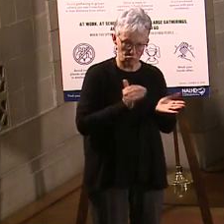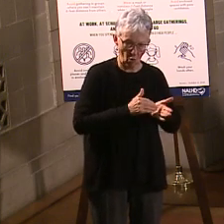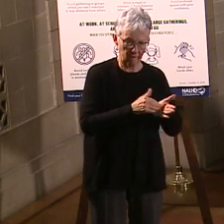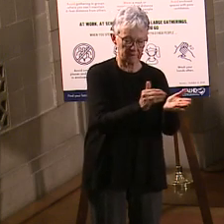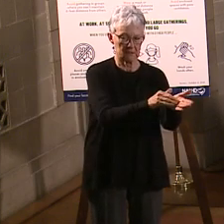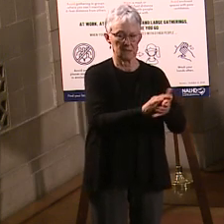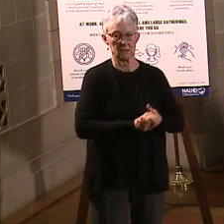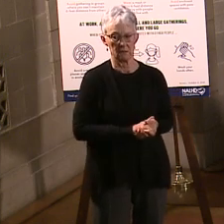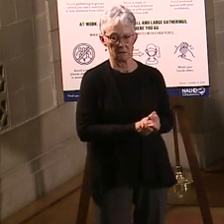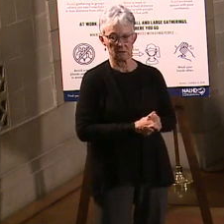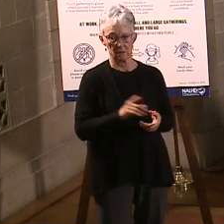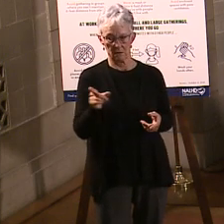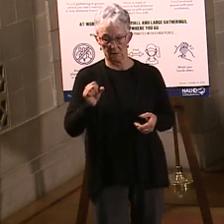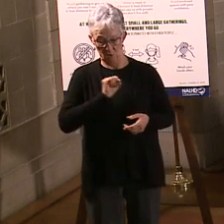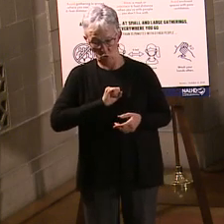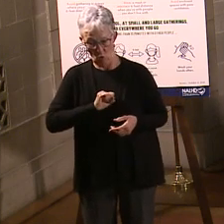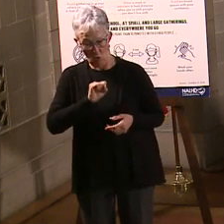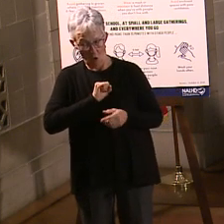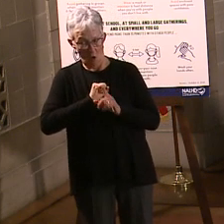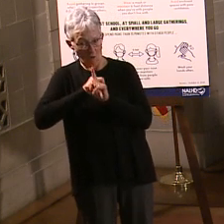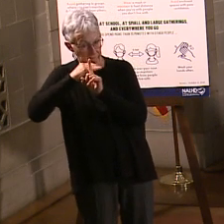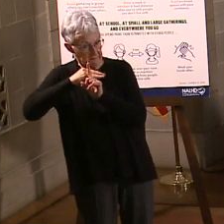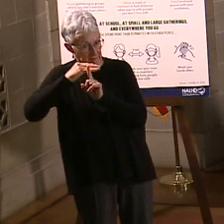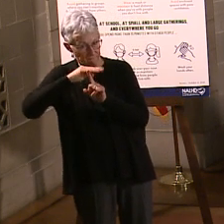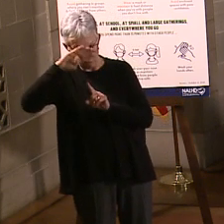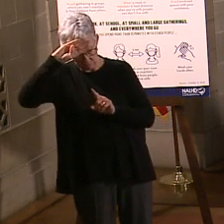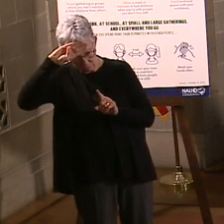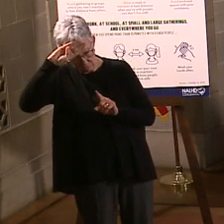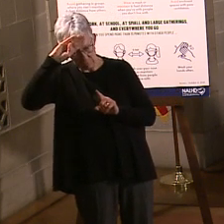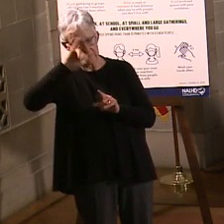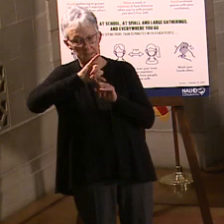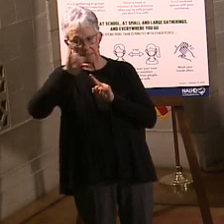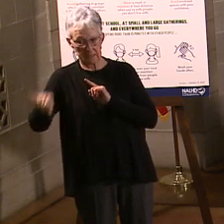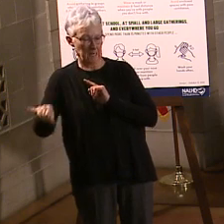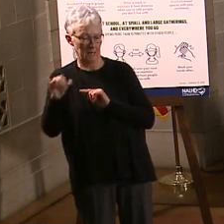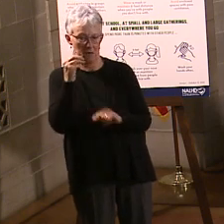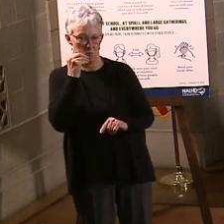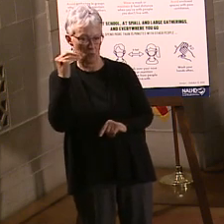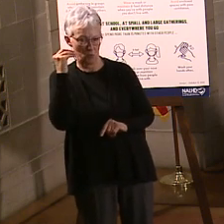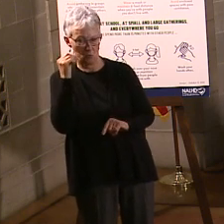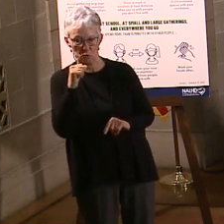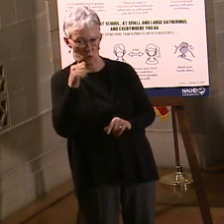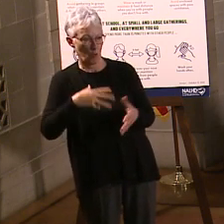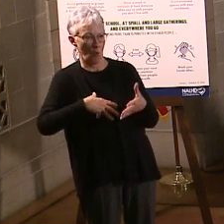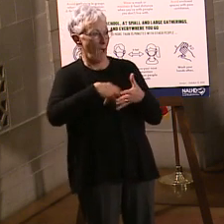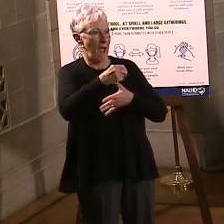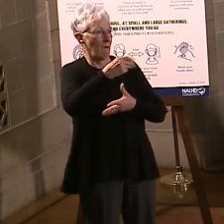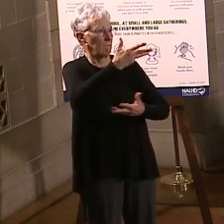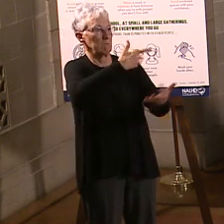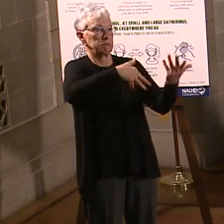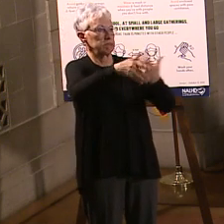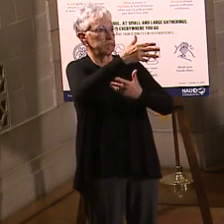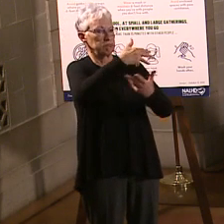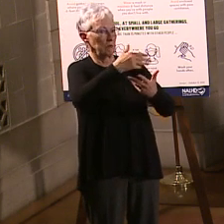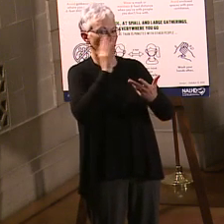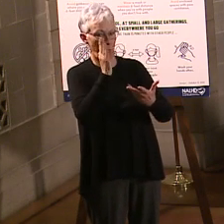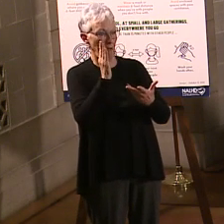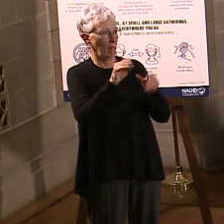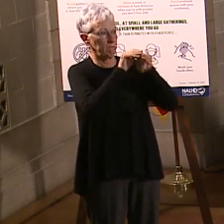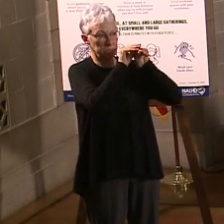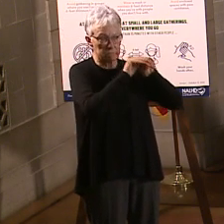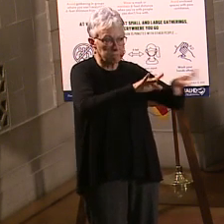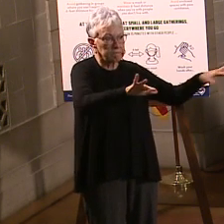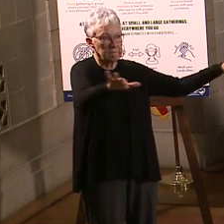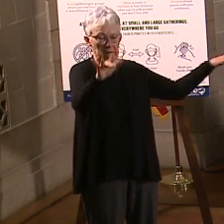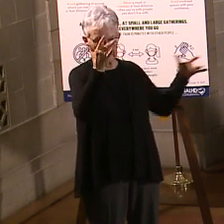If you've got that cough, if you've got that fever, please stay home. It's very important. Obviously, all the quarantine